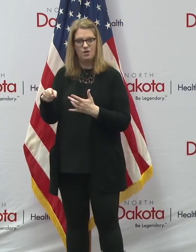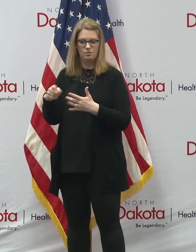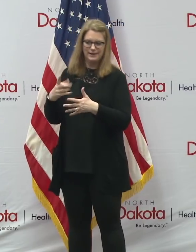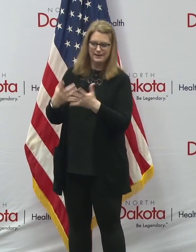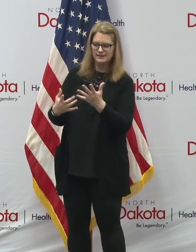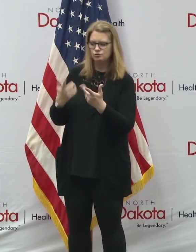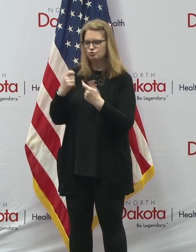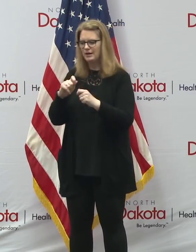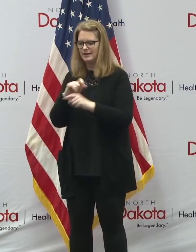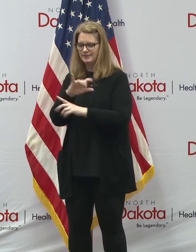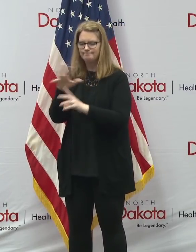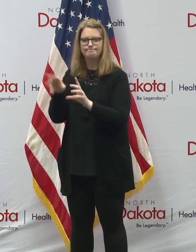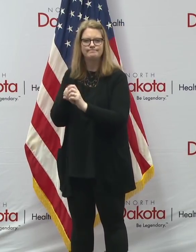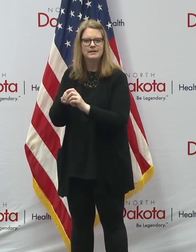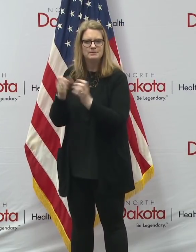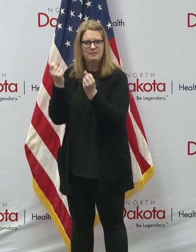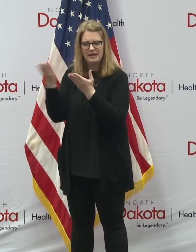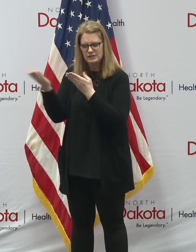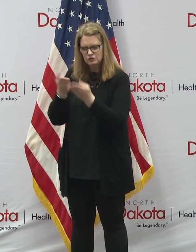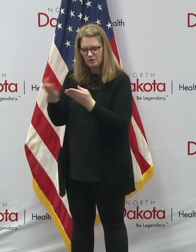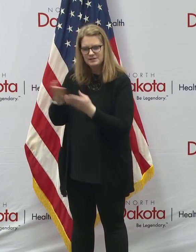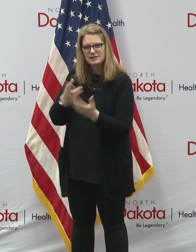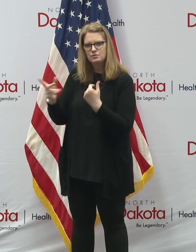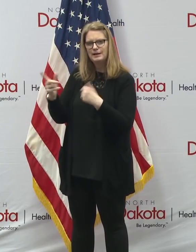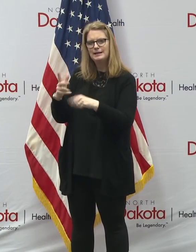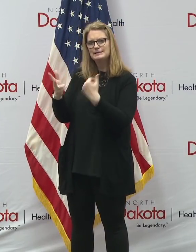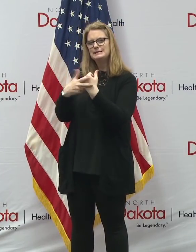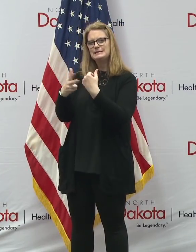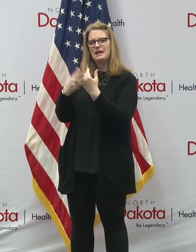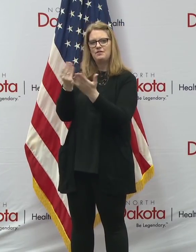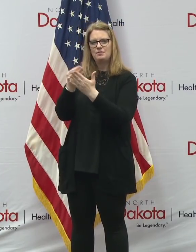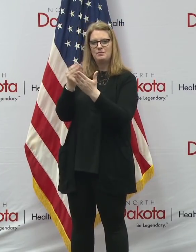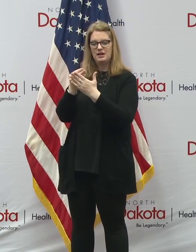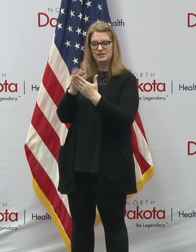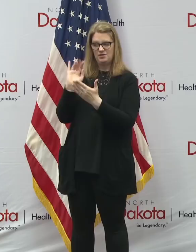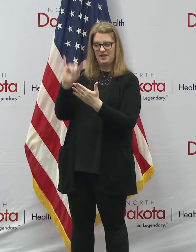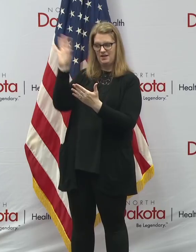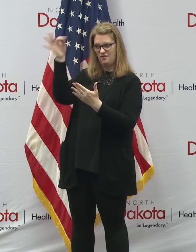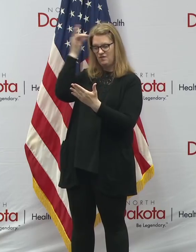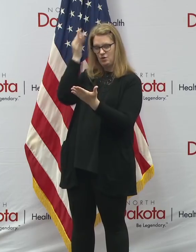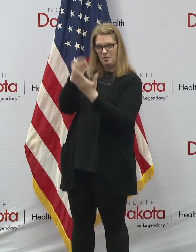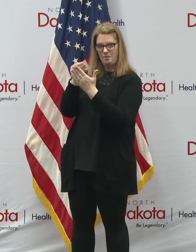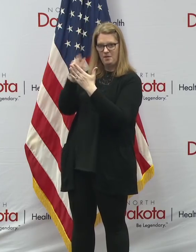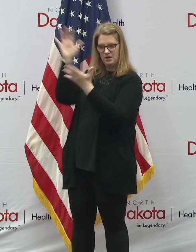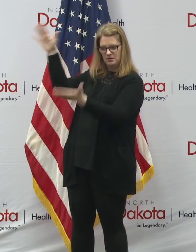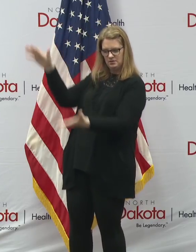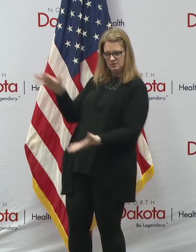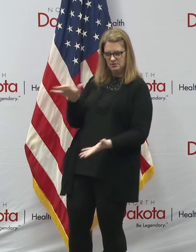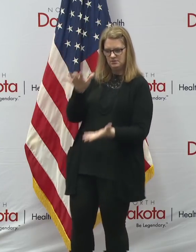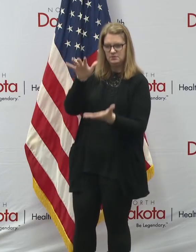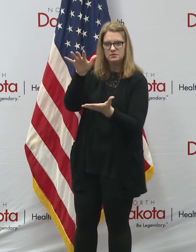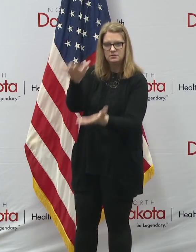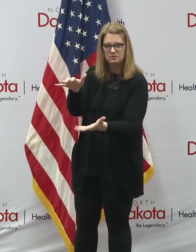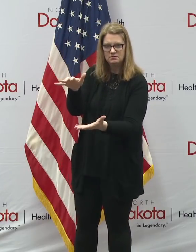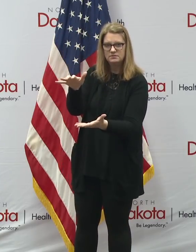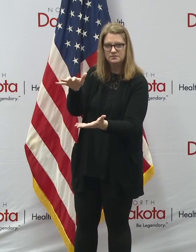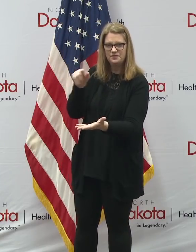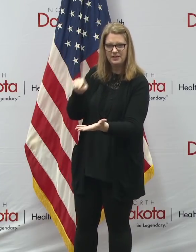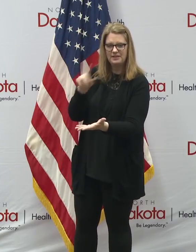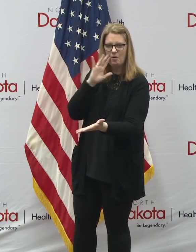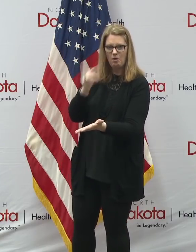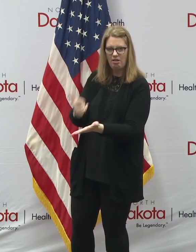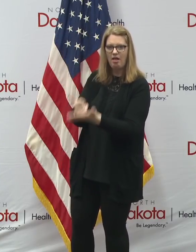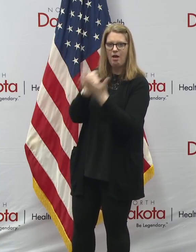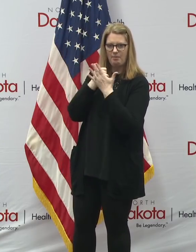services for people, we can save a lot of money in the long term. And this is what this federal dollars that are being provided to the states help us do this. So